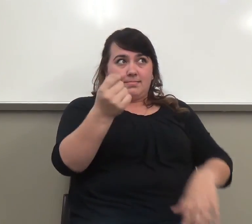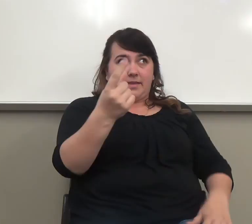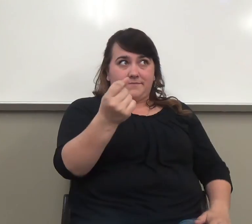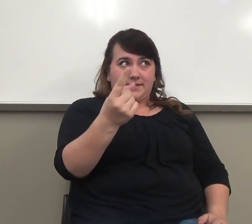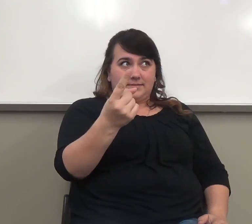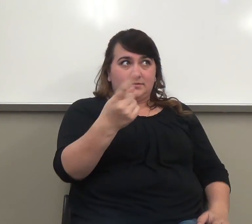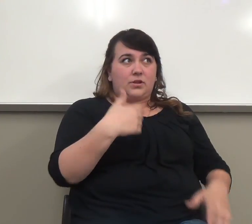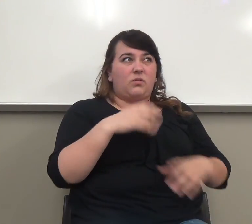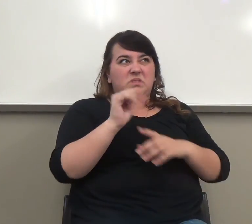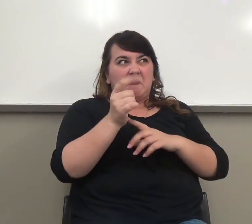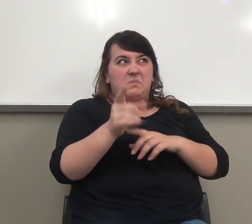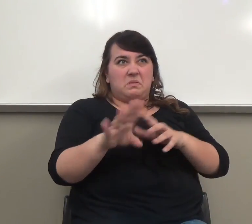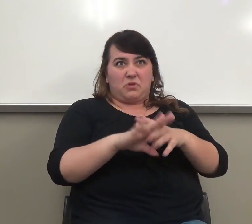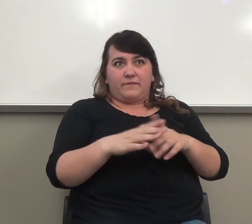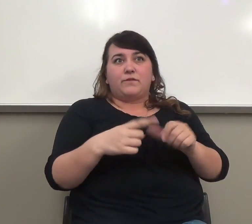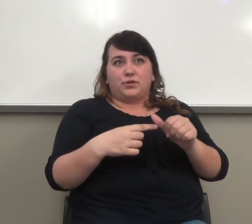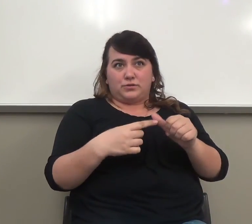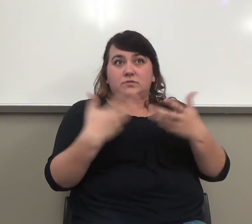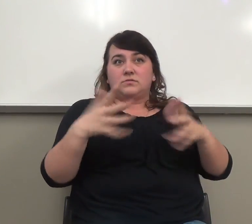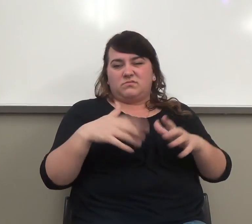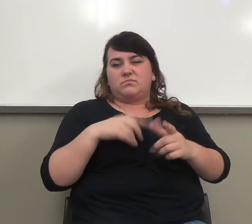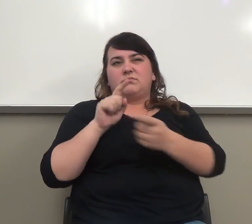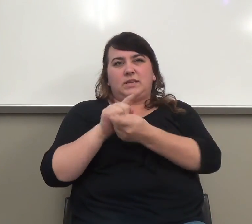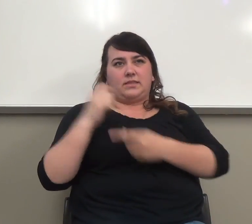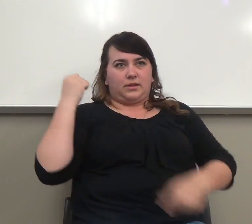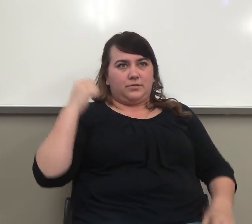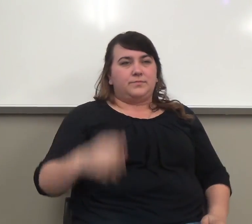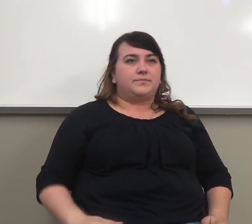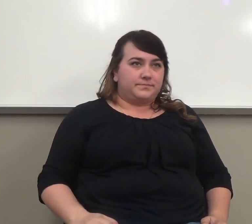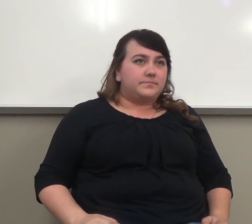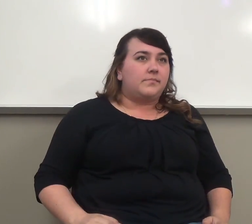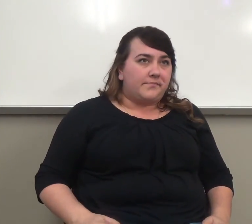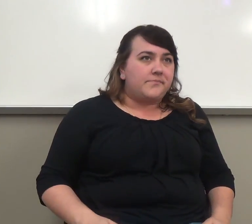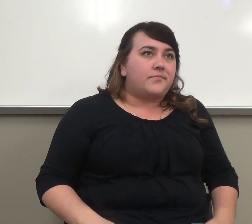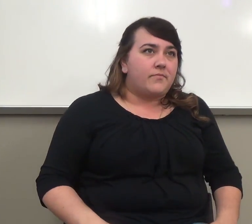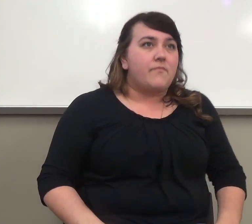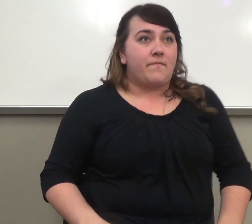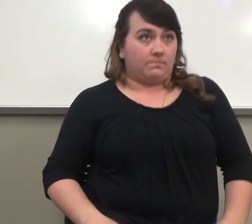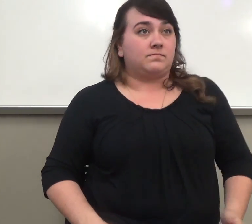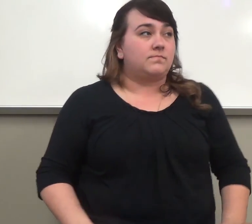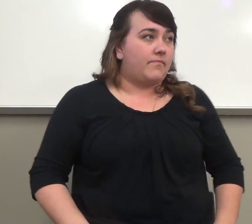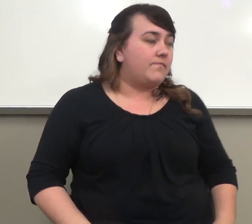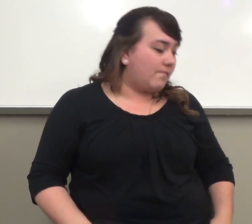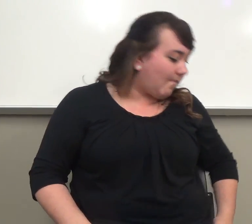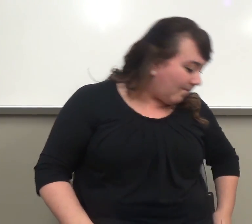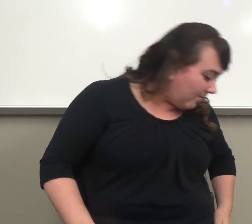a break first. Okay, and you can't make you have something to do. Thank you.